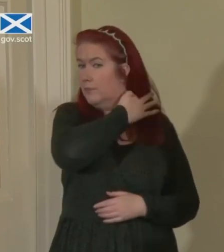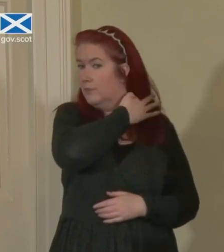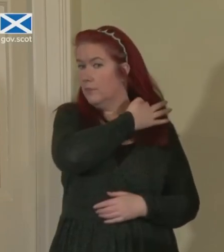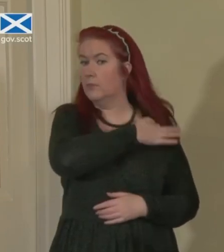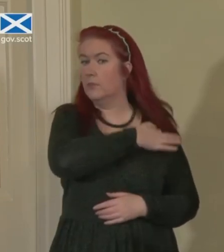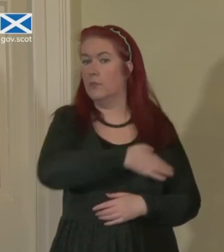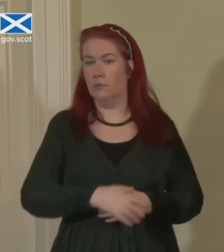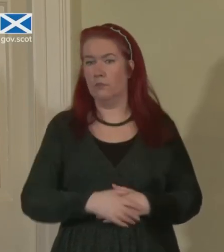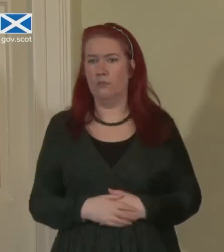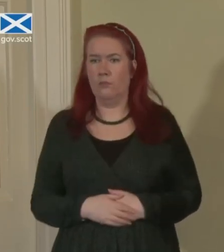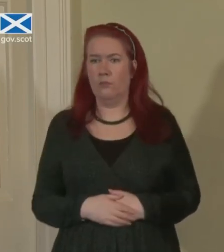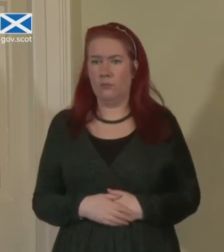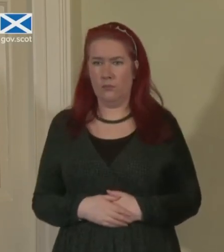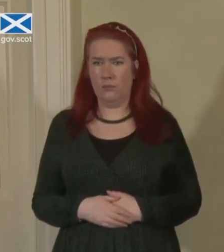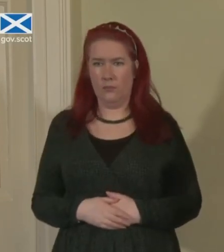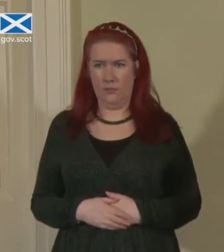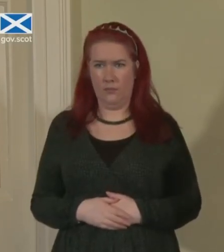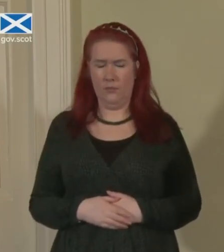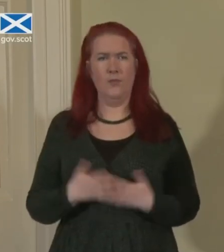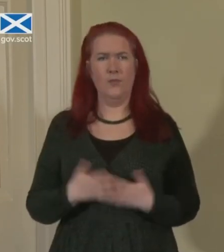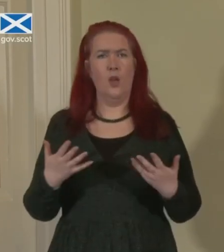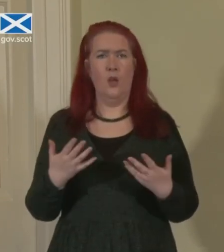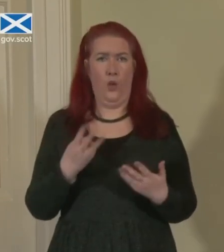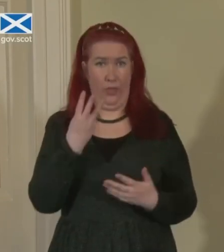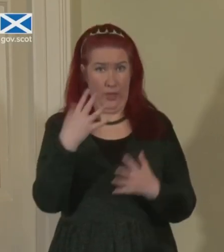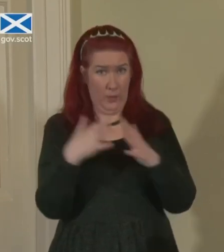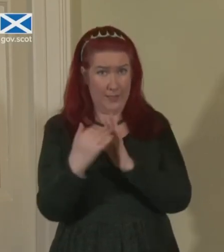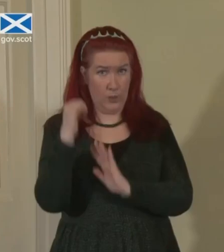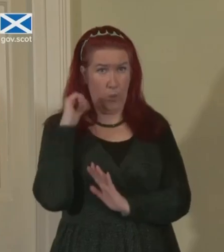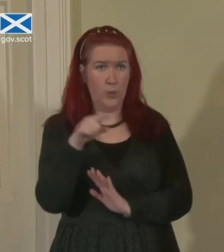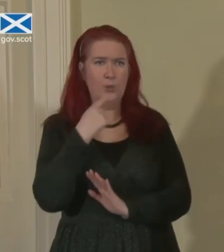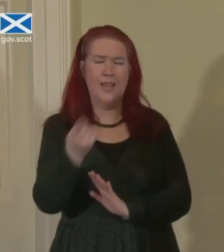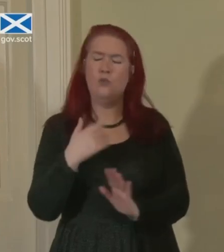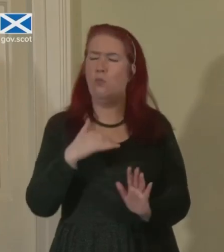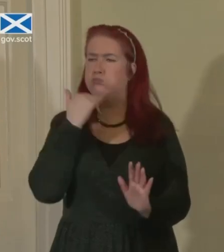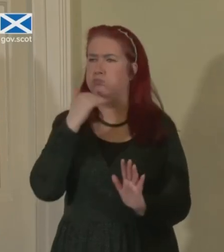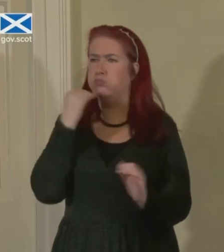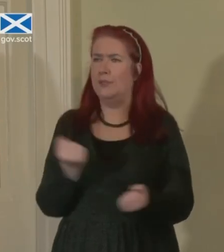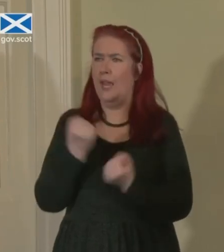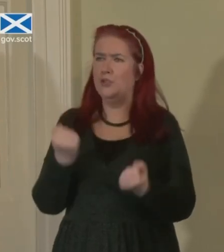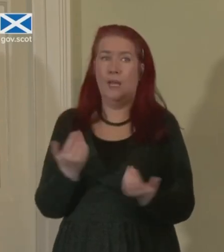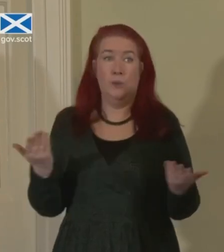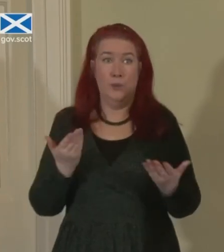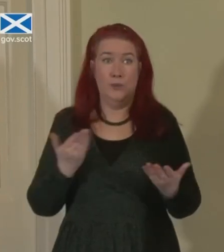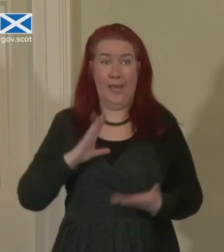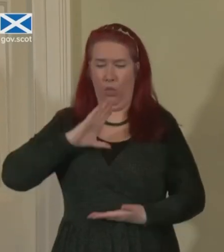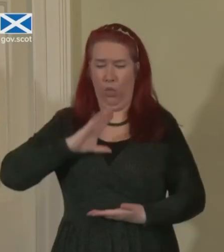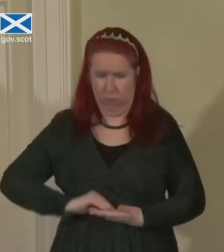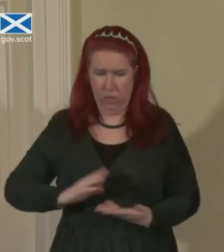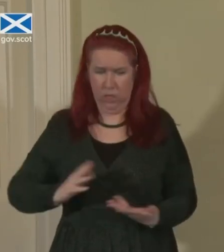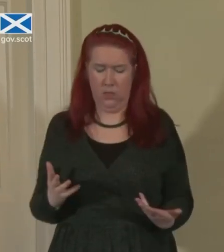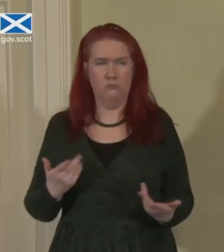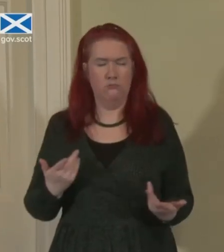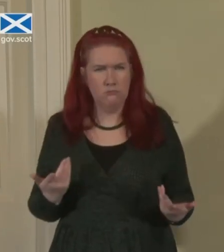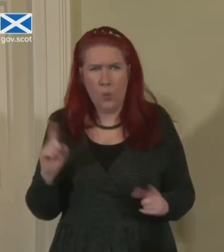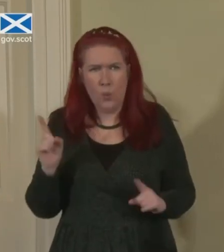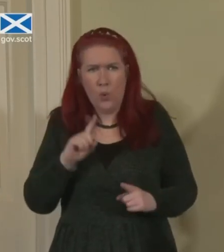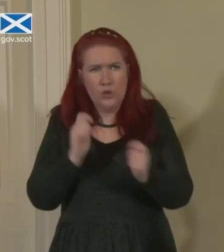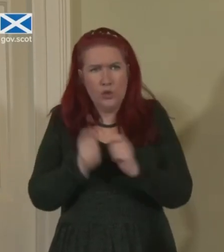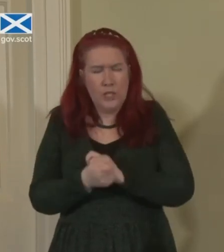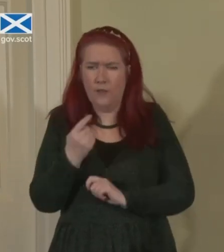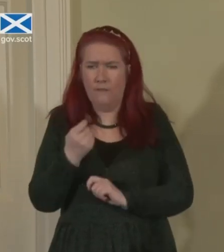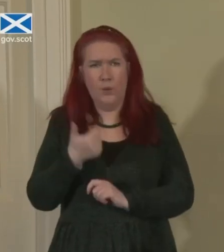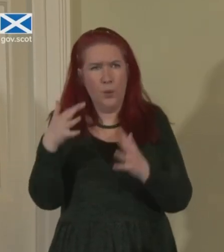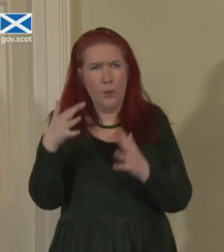How have you gone from having plenty in the tank three weeks ago, to an empty tank today? What is it that's changed over the last few weeks?